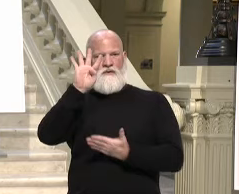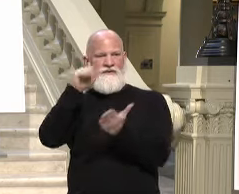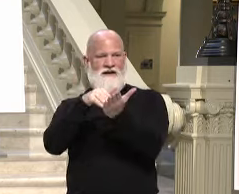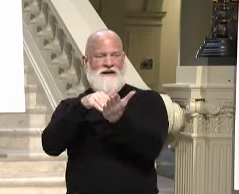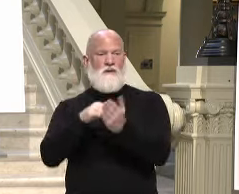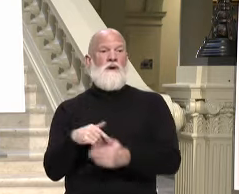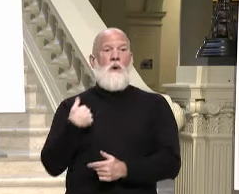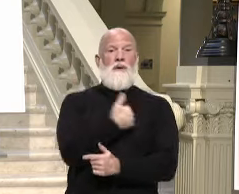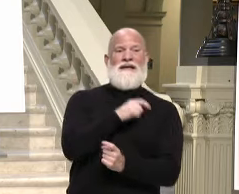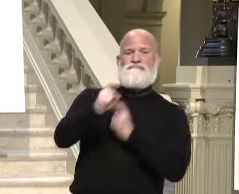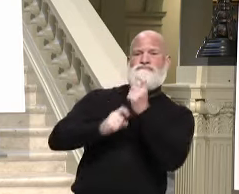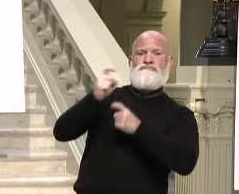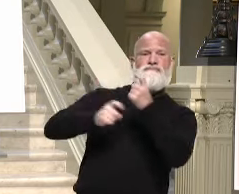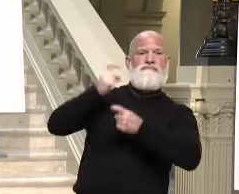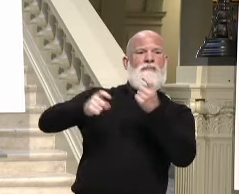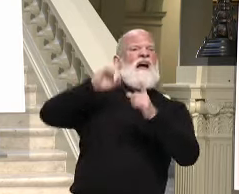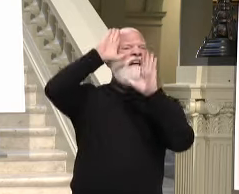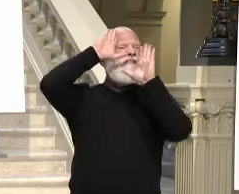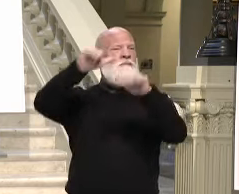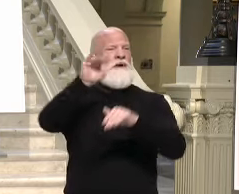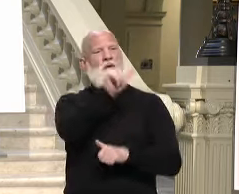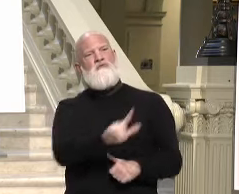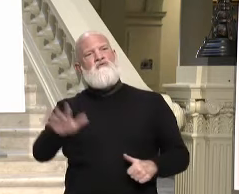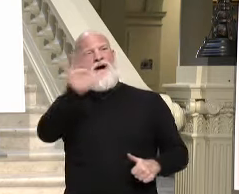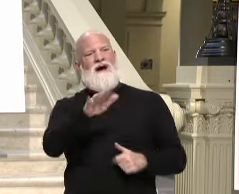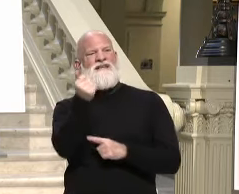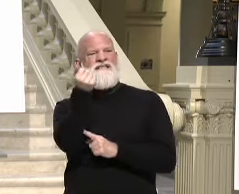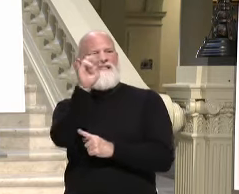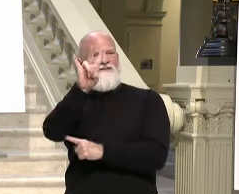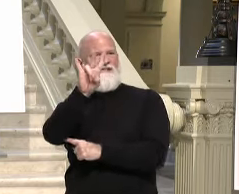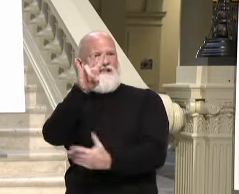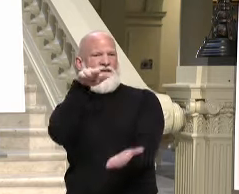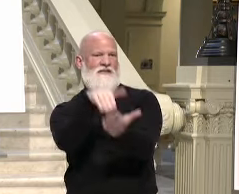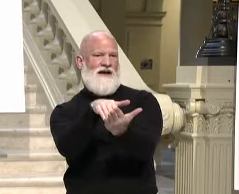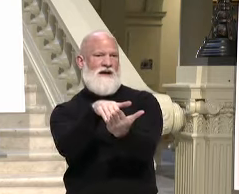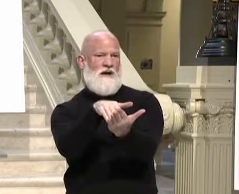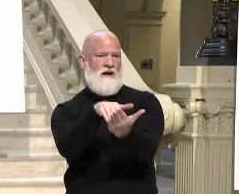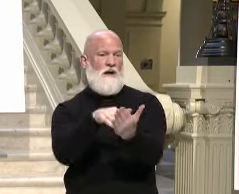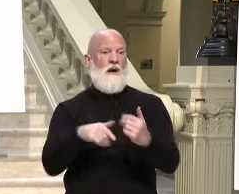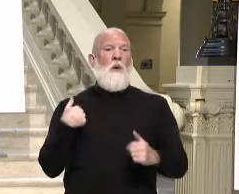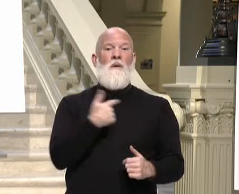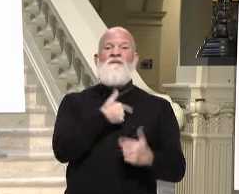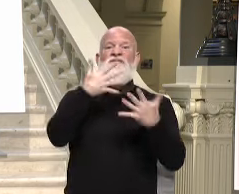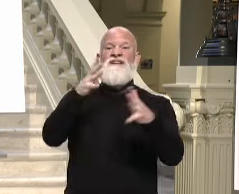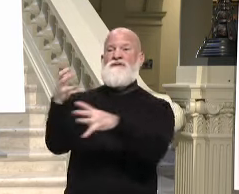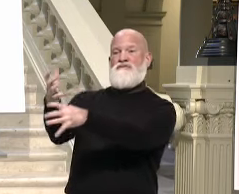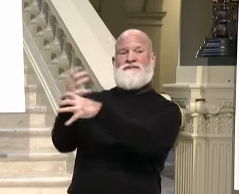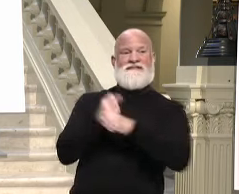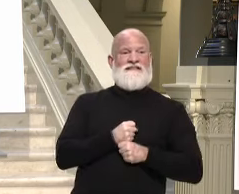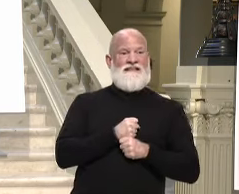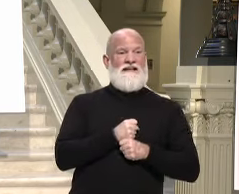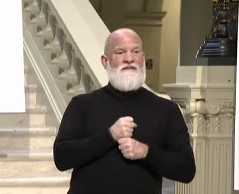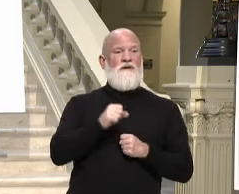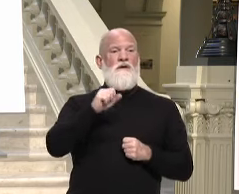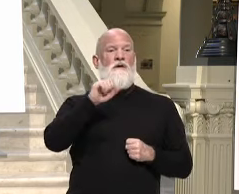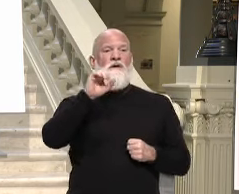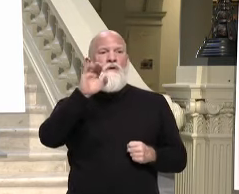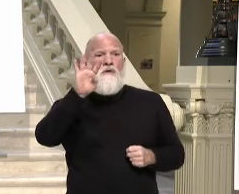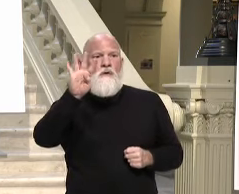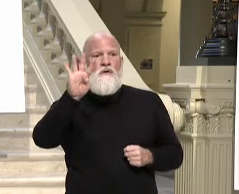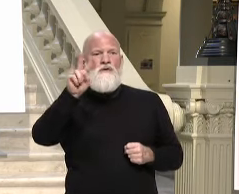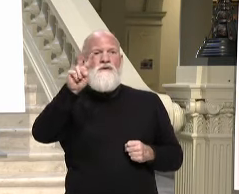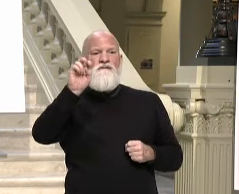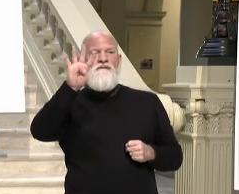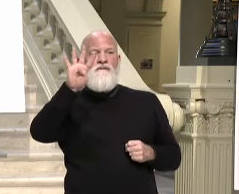17,496, and to date, we've received 243,000 preregistrations, which we are